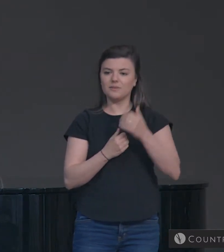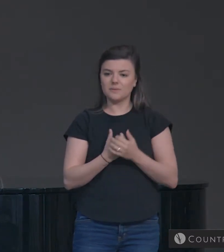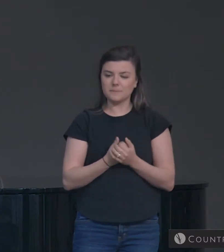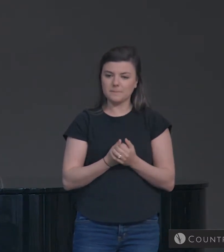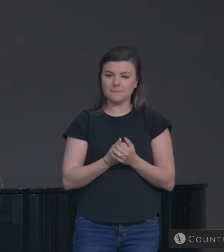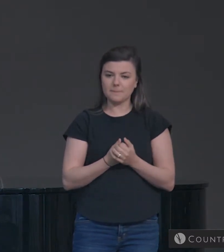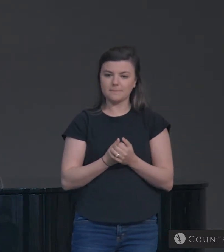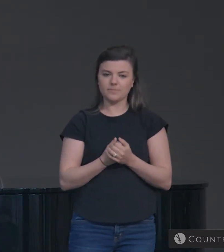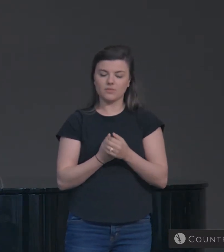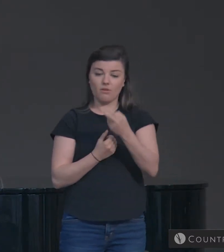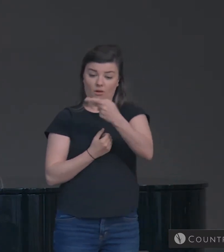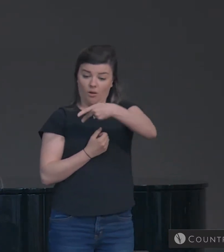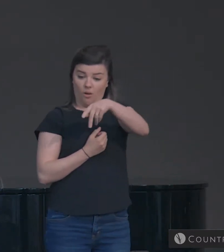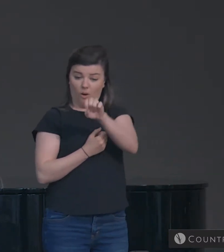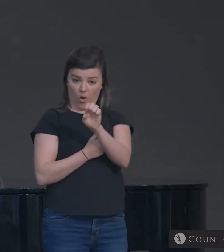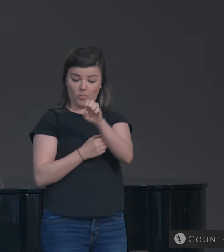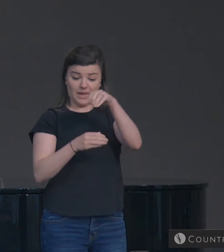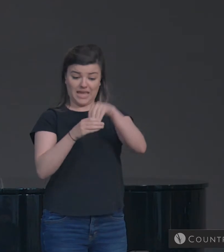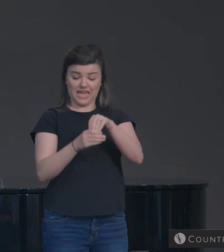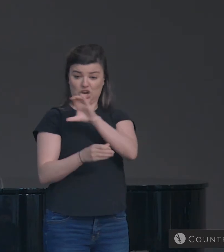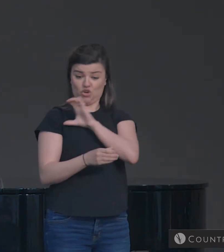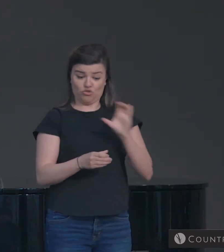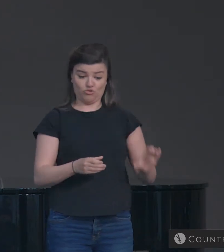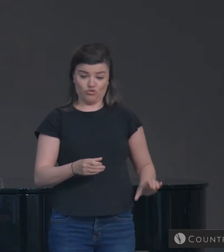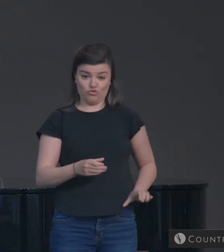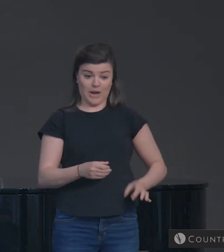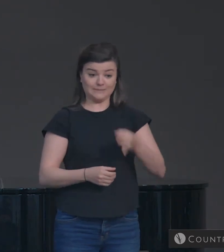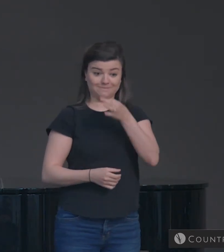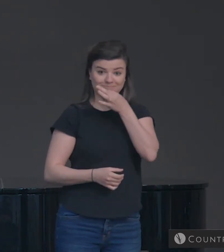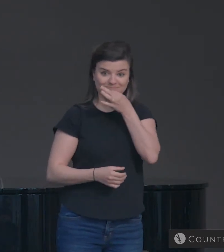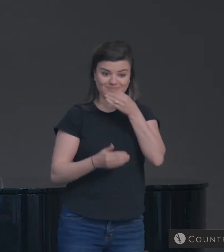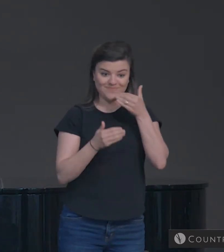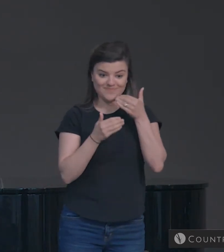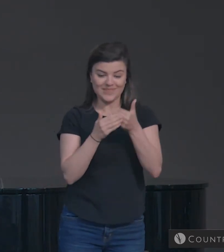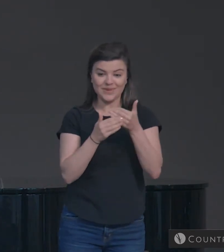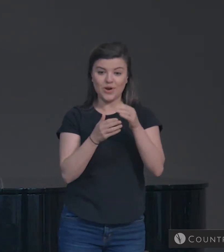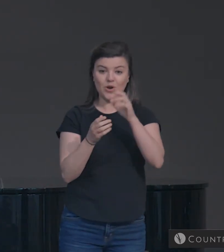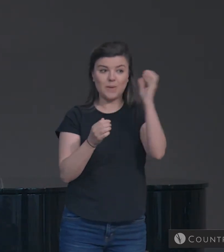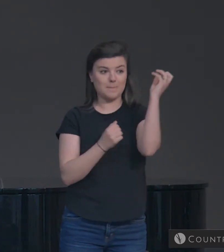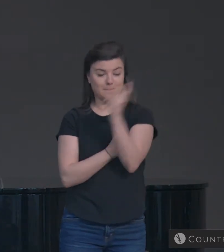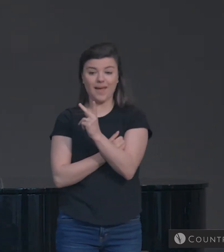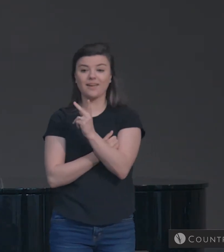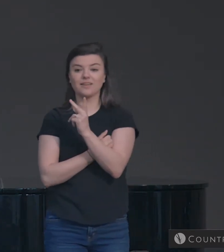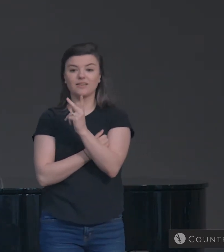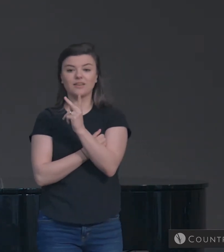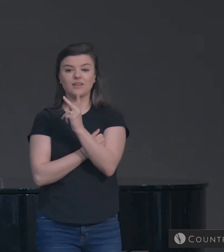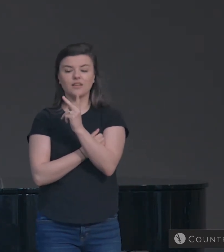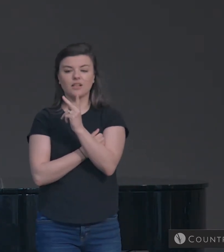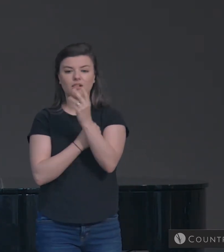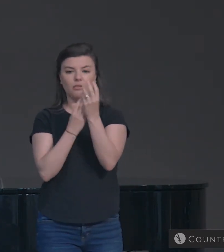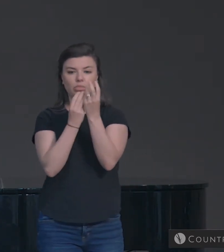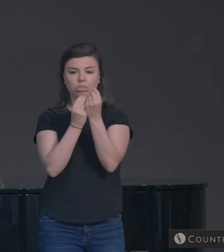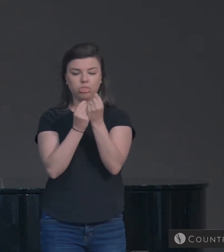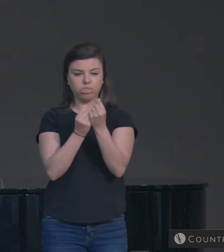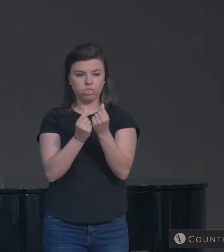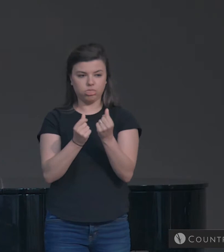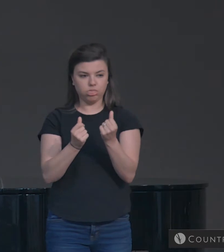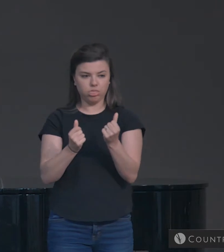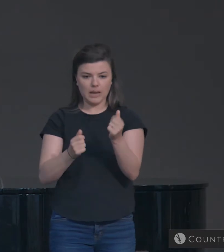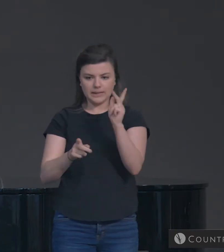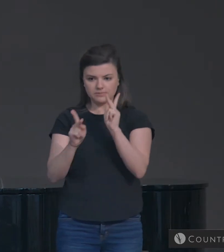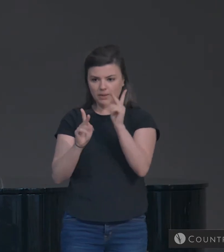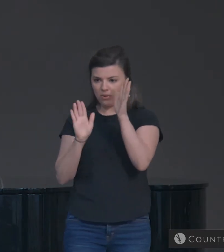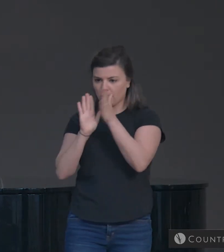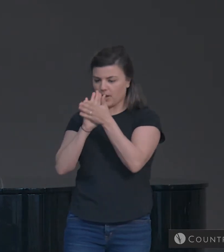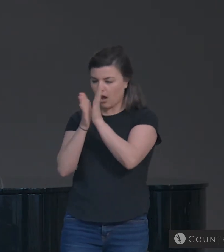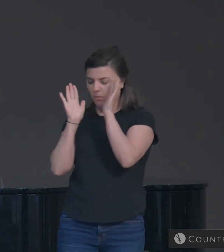Hope in Christ's imminent return has drifted away into preoccupation with other